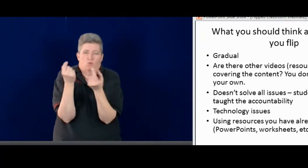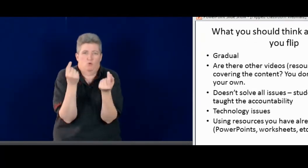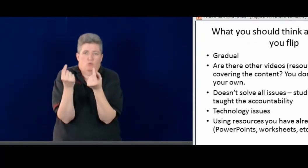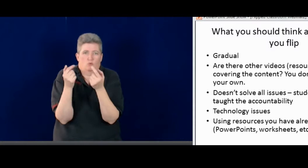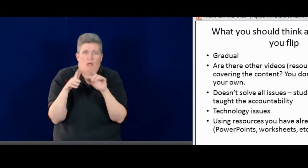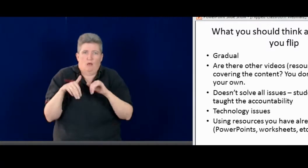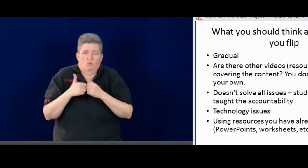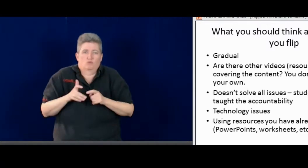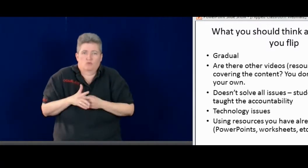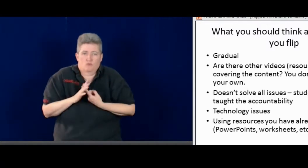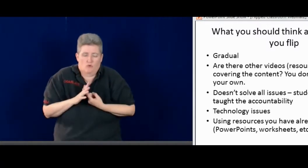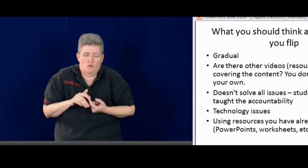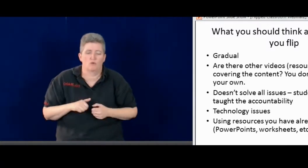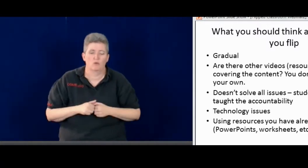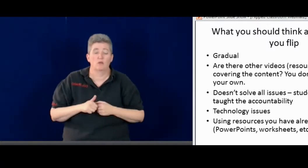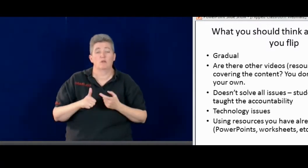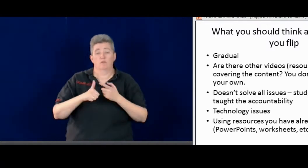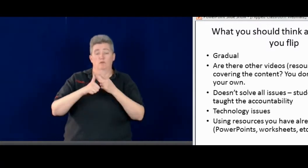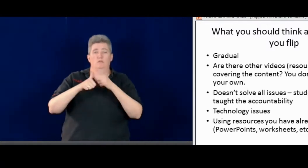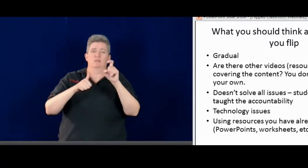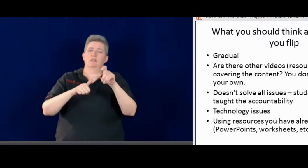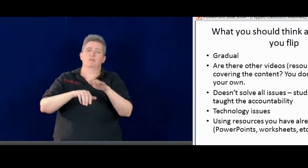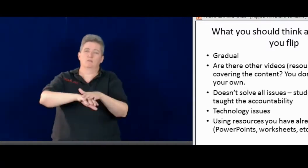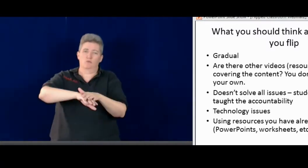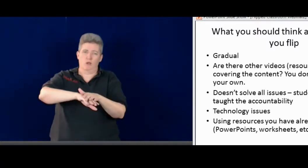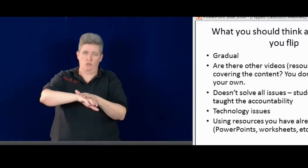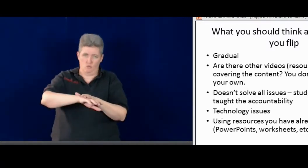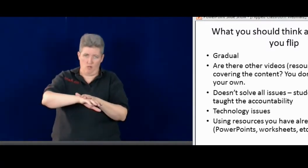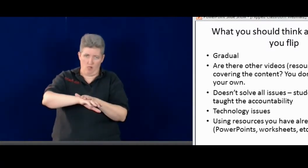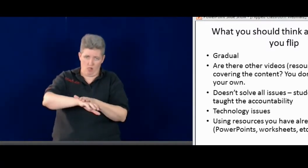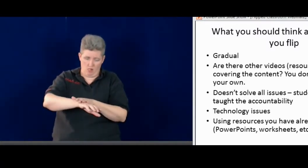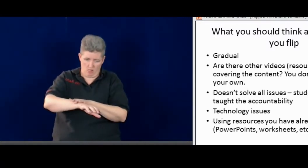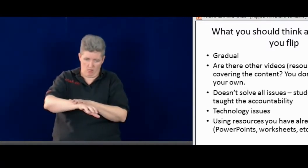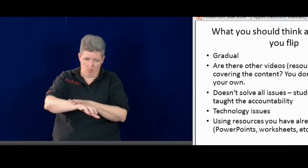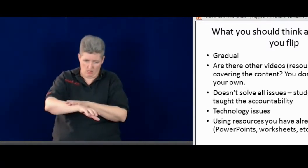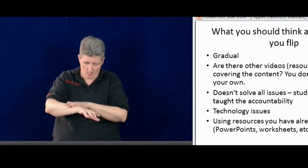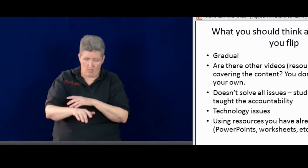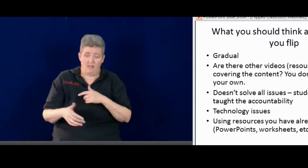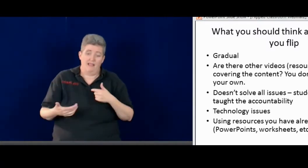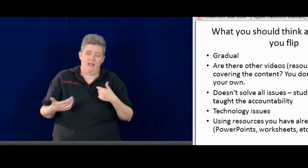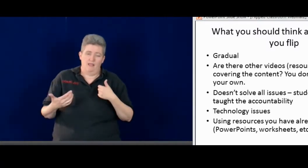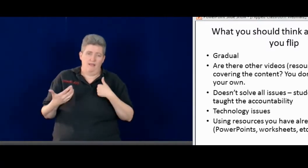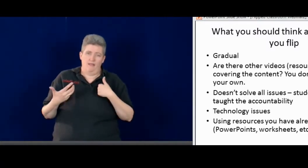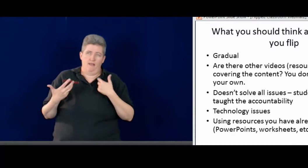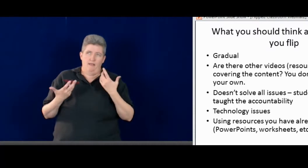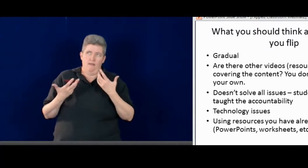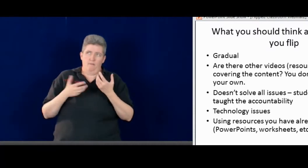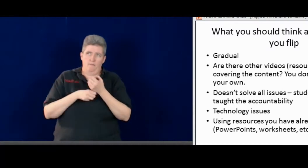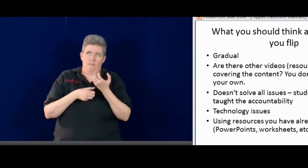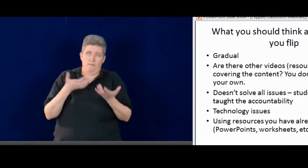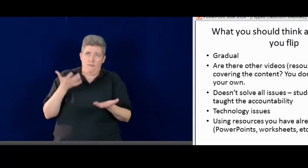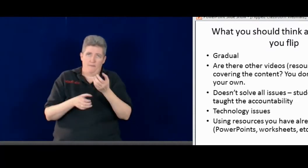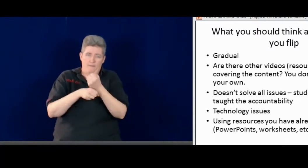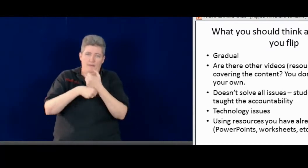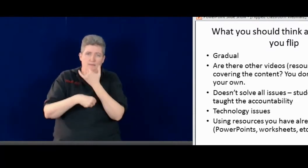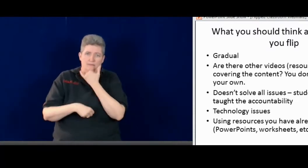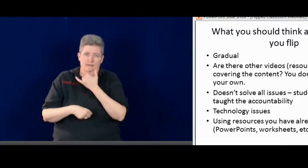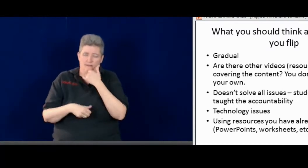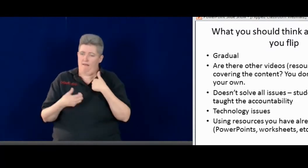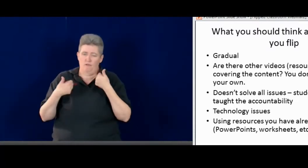And so here are some things that you should think about before you start. It should be gradual, a gradual process.